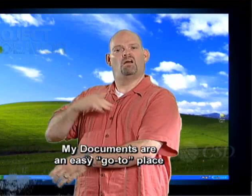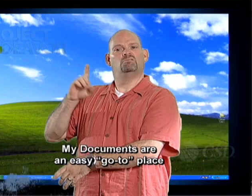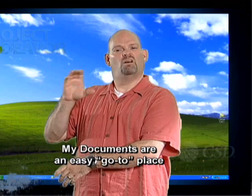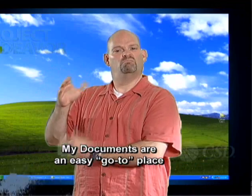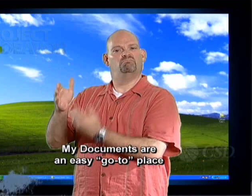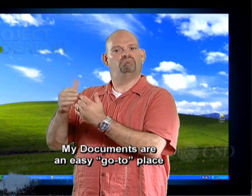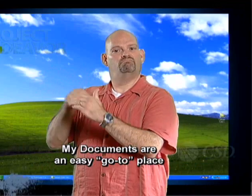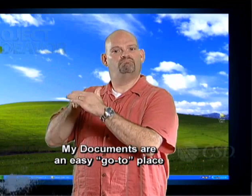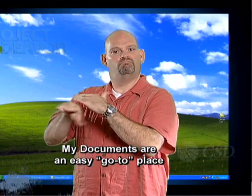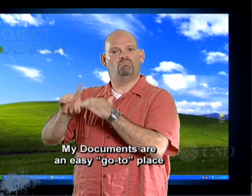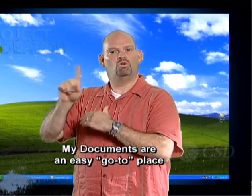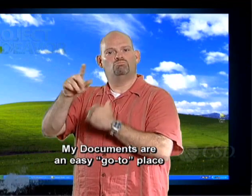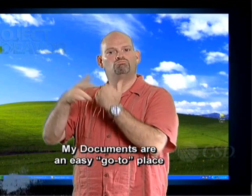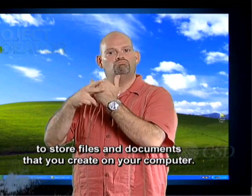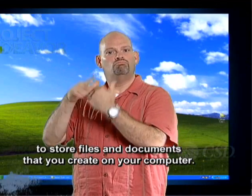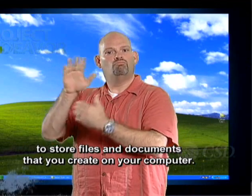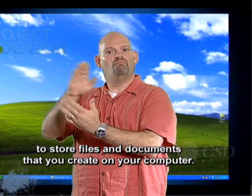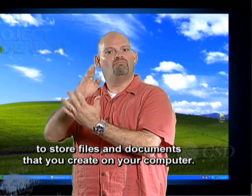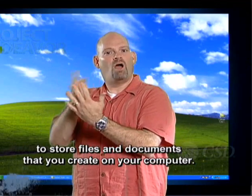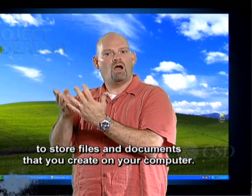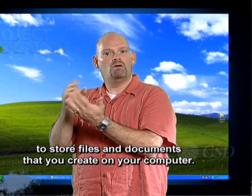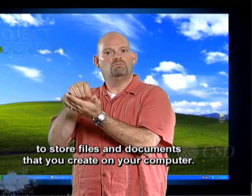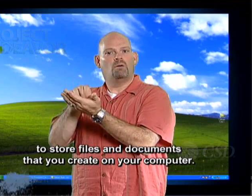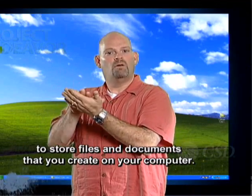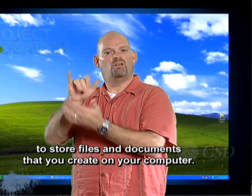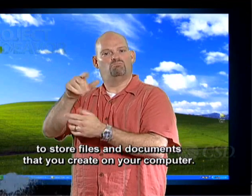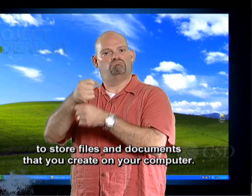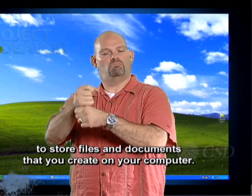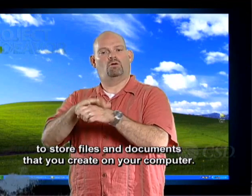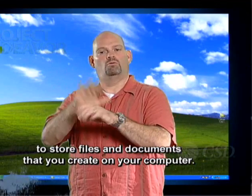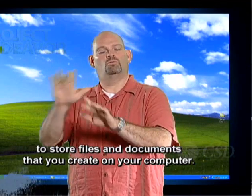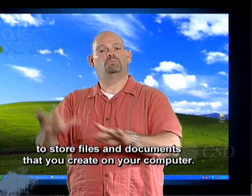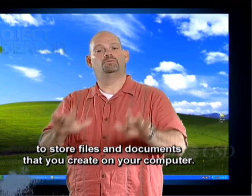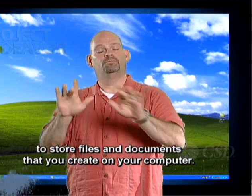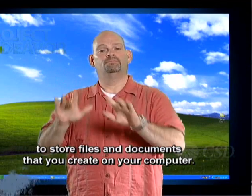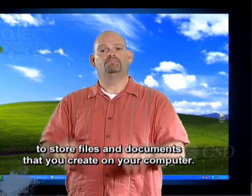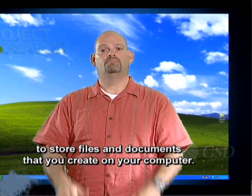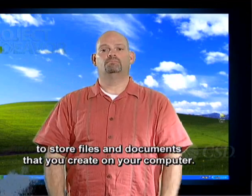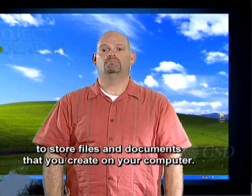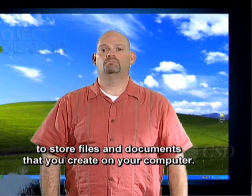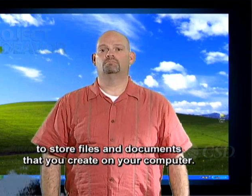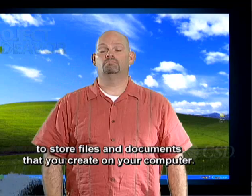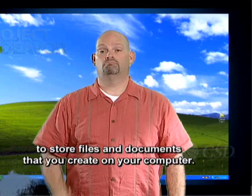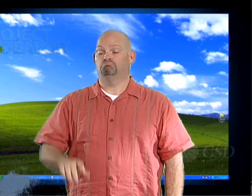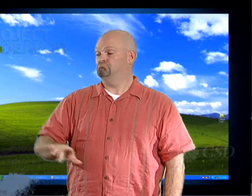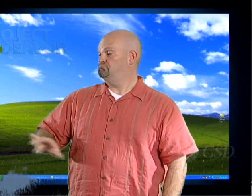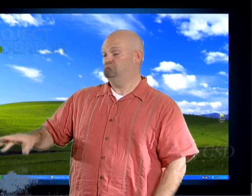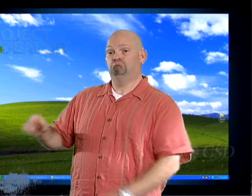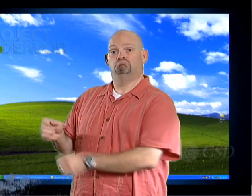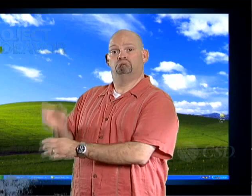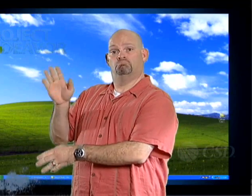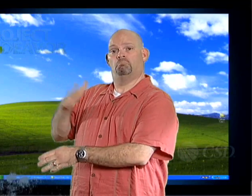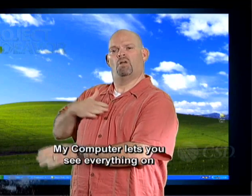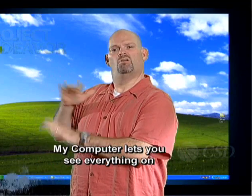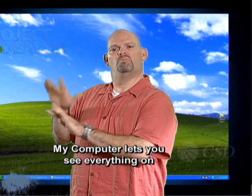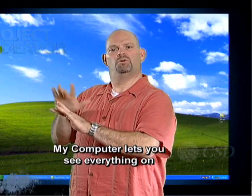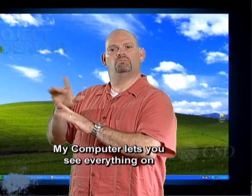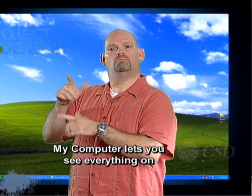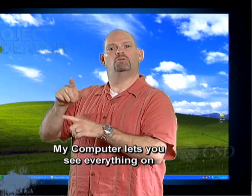My Documents are an easy go-to place to store files and documents that you create on your computer. My Computer lets